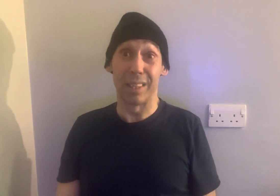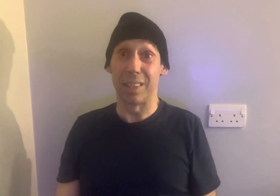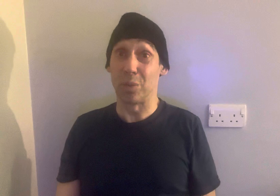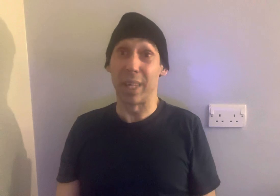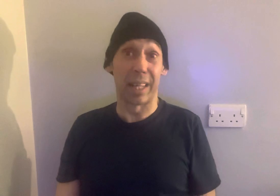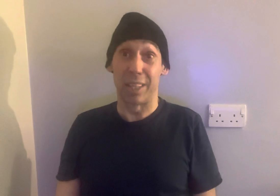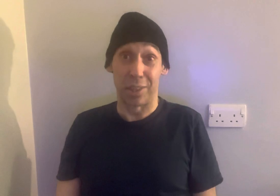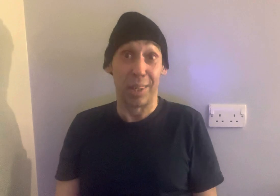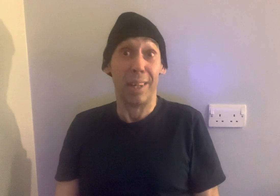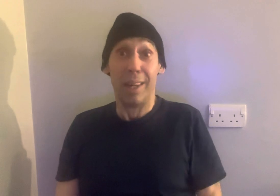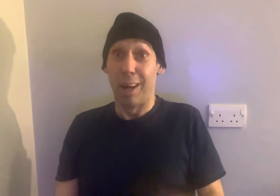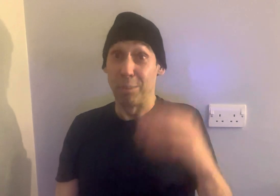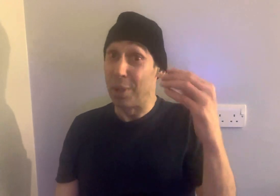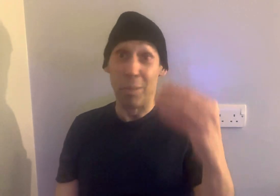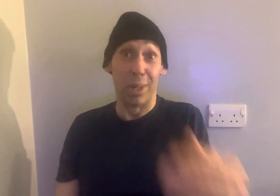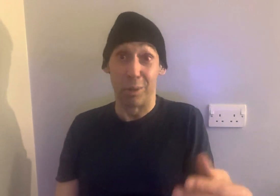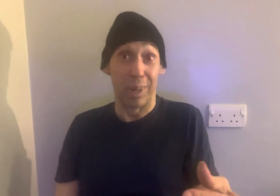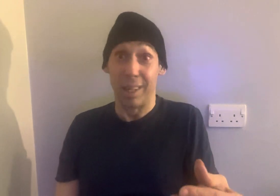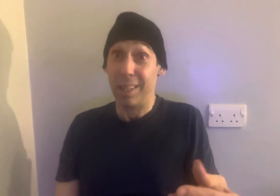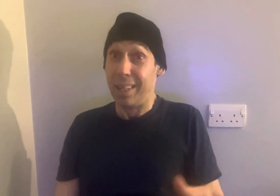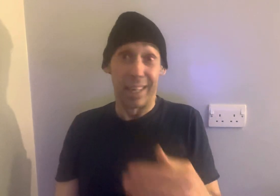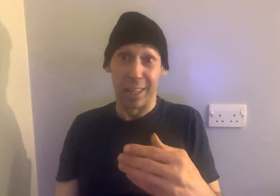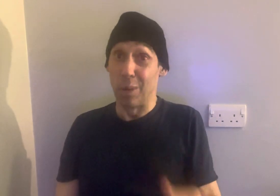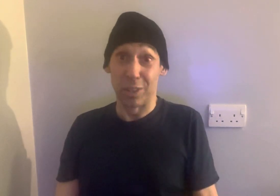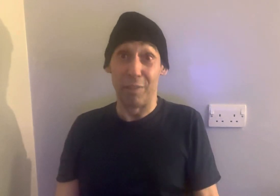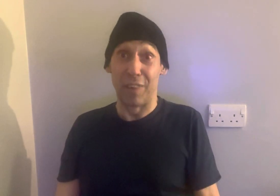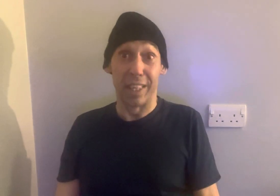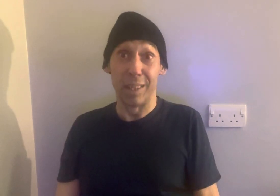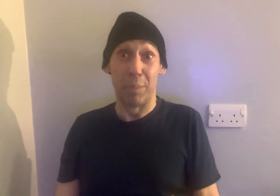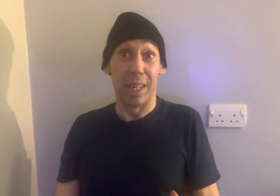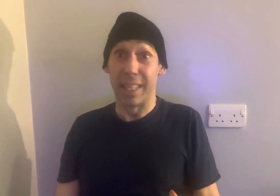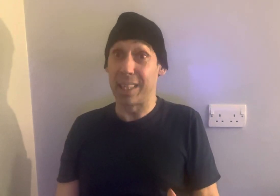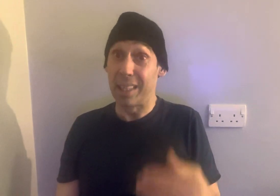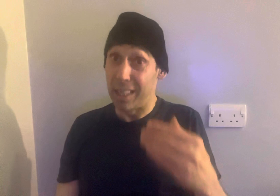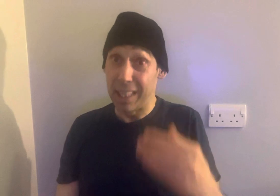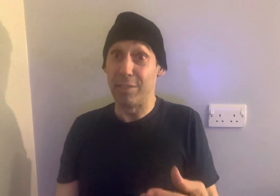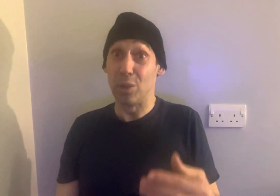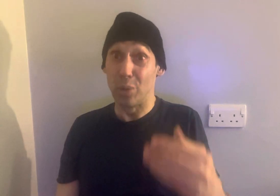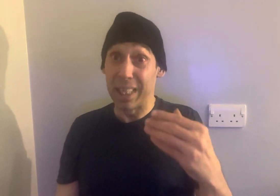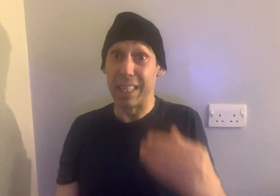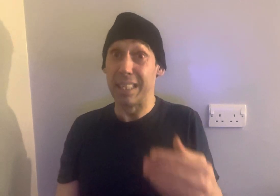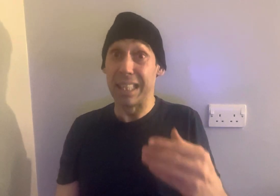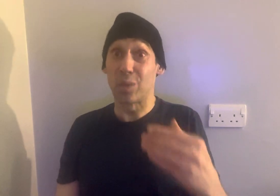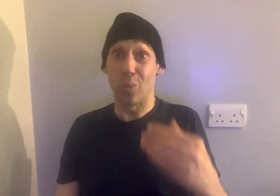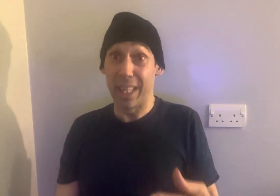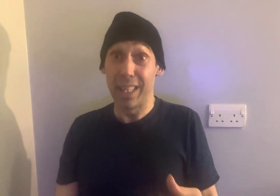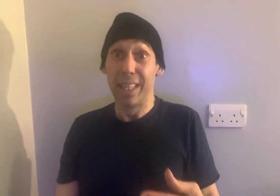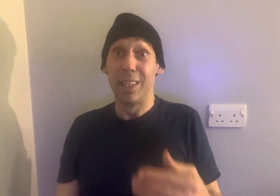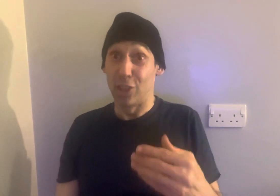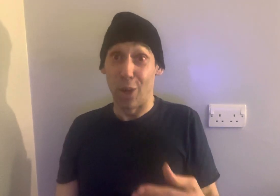is when I catch her, I'm going to murder her. And I know it's not funny, but it can leave you in this way. So